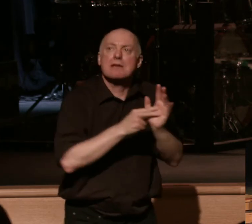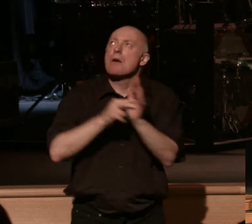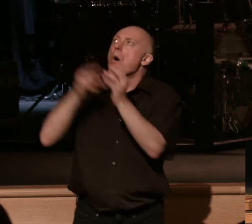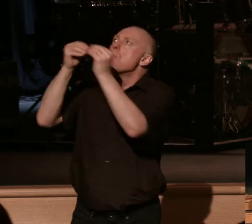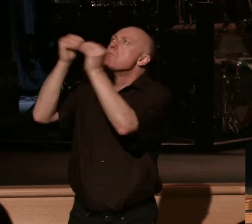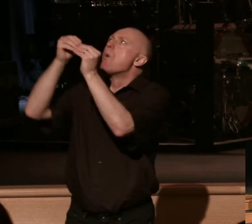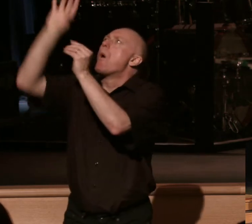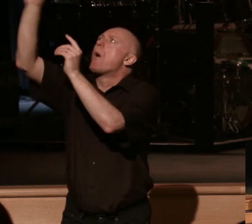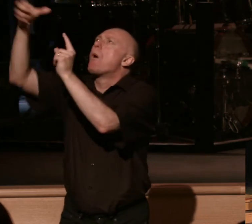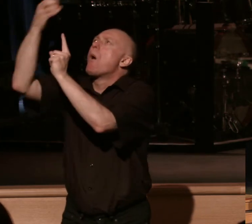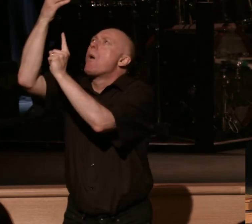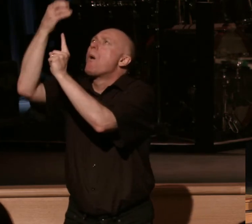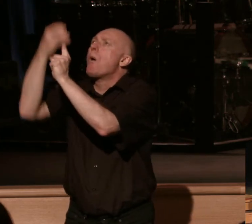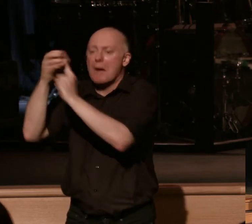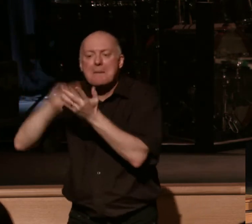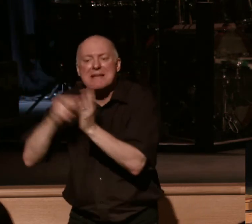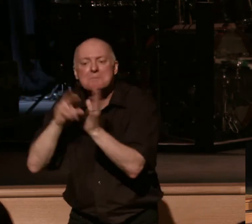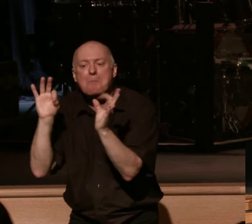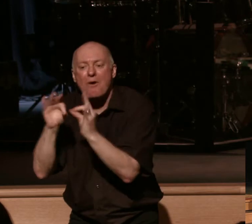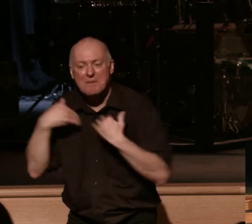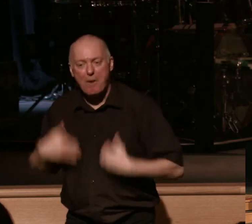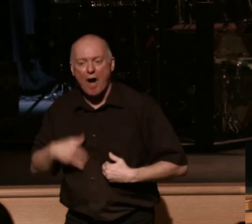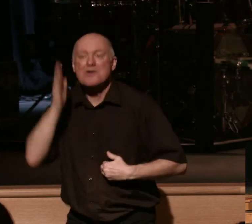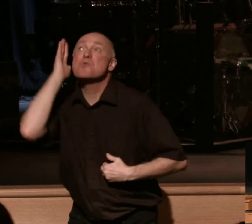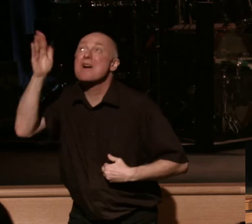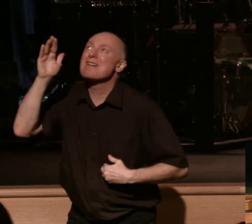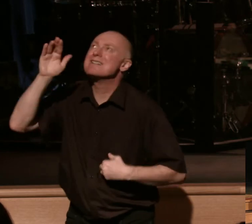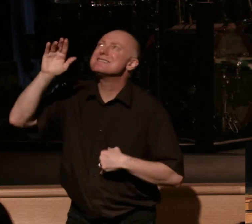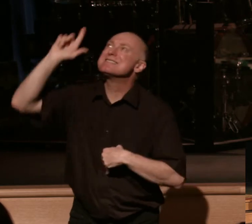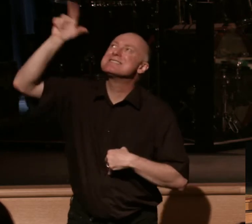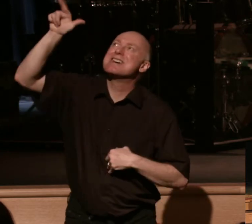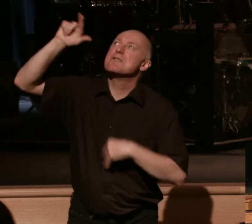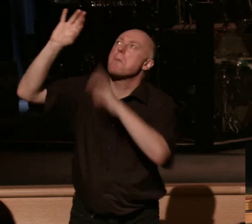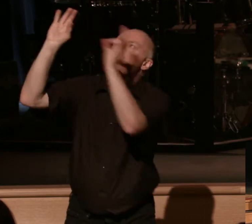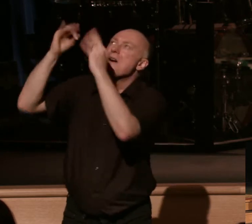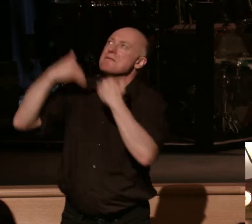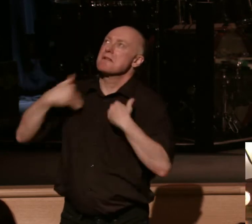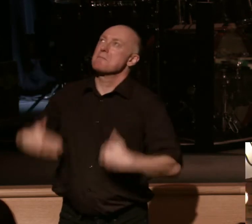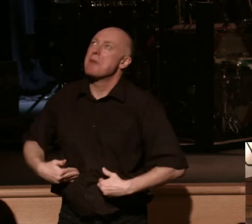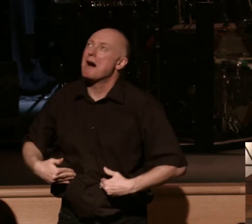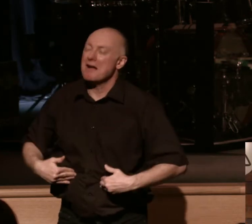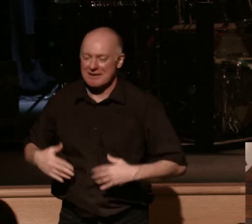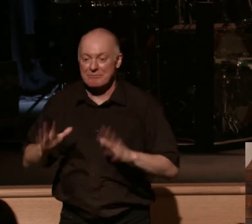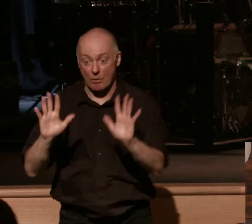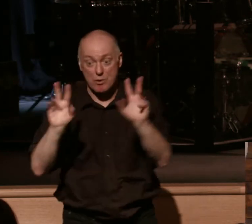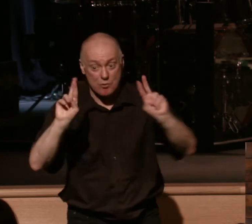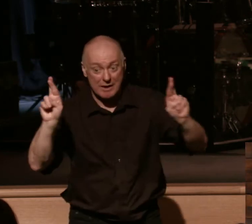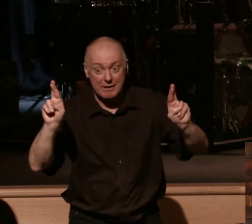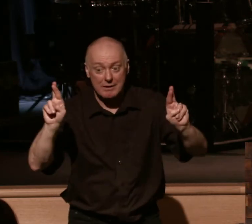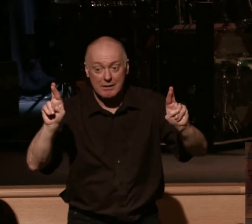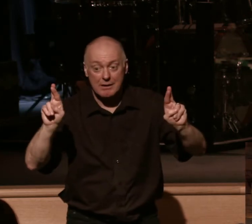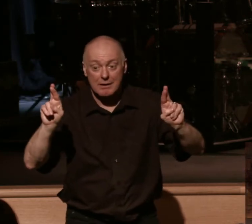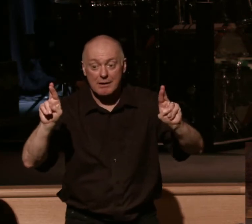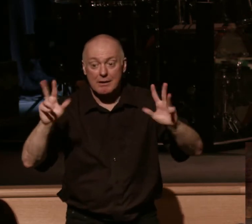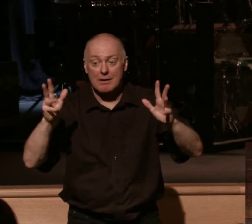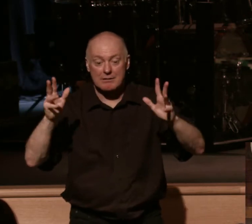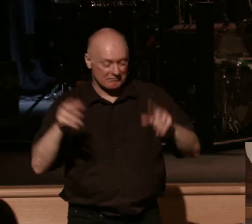that's resurrection body again, further clothed so that what is mortal, I love this phrase, what is mortal may be